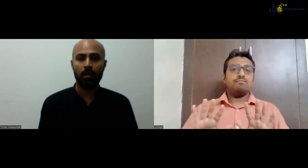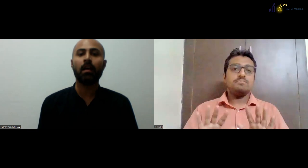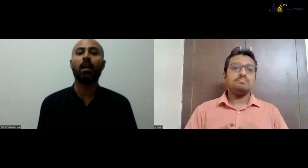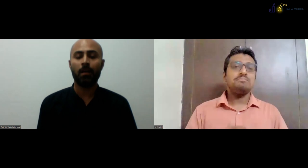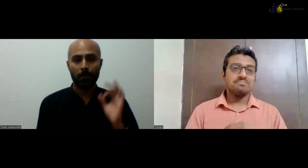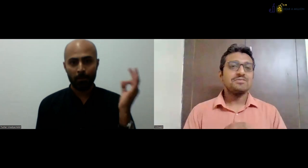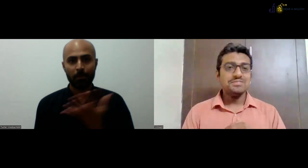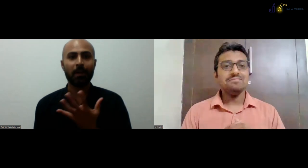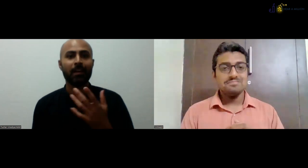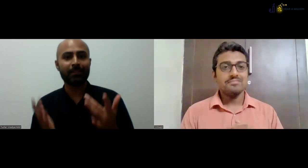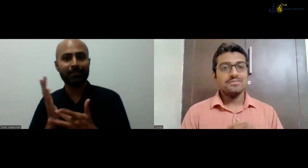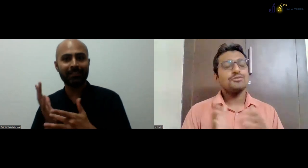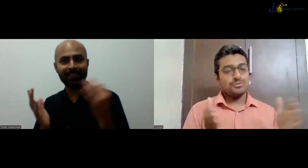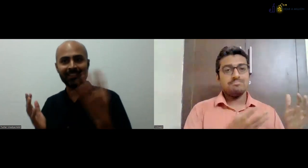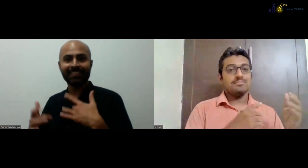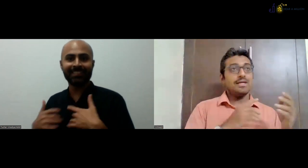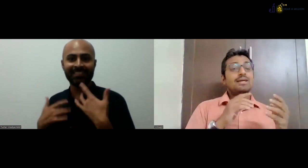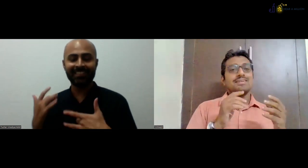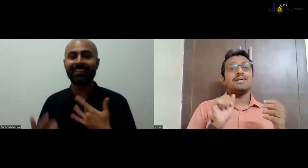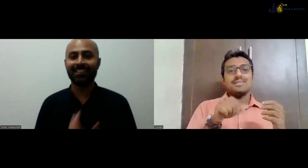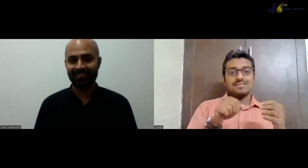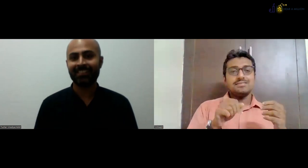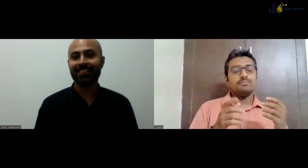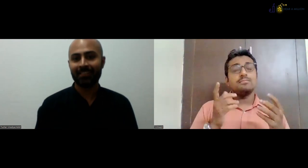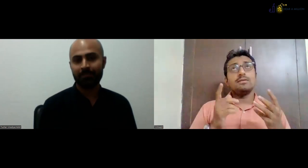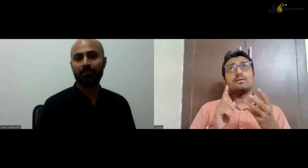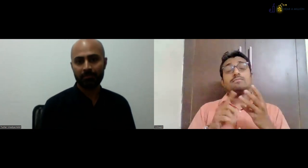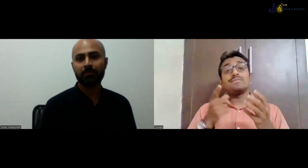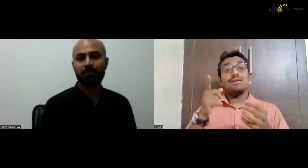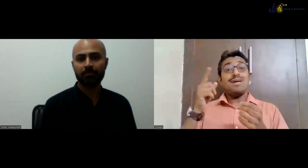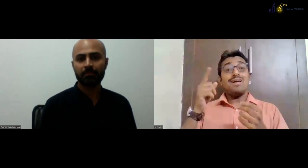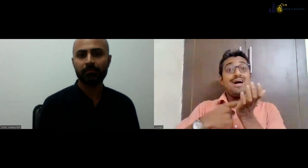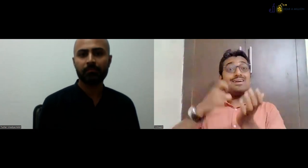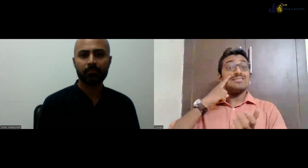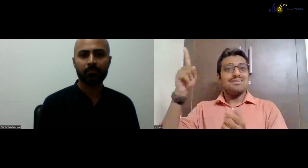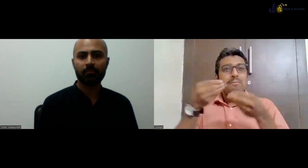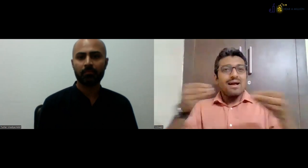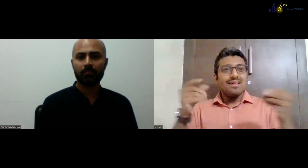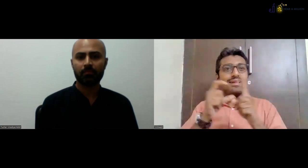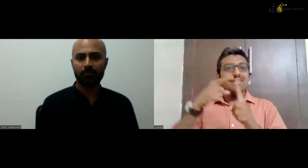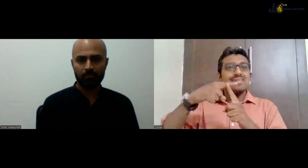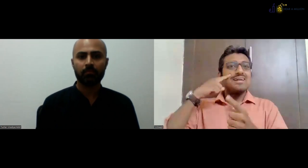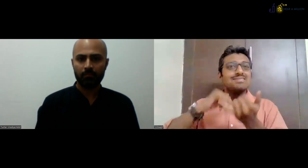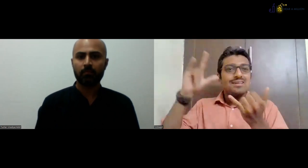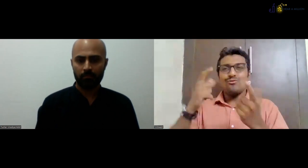also see at the same time, they can replicate to us and they can teach. Great new technology. Exciting.